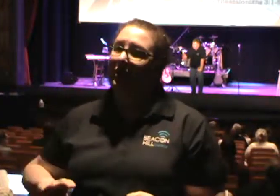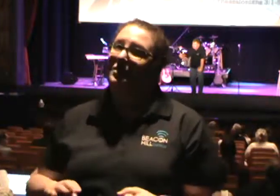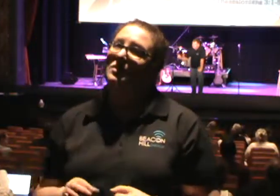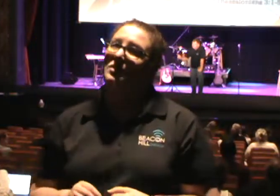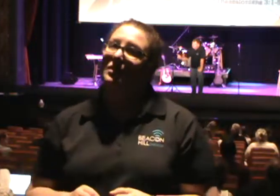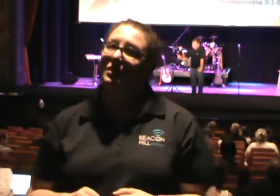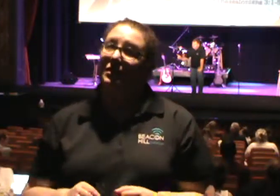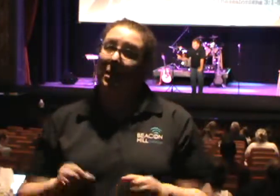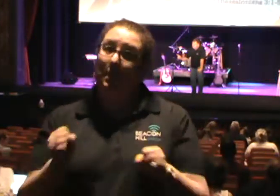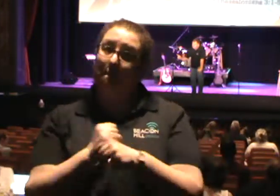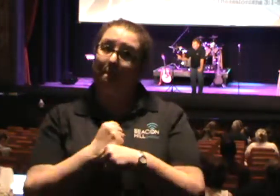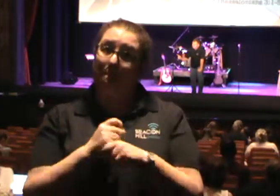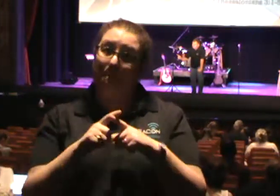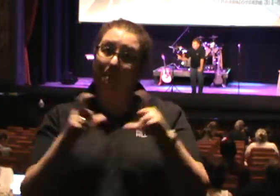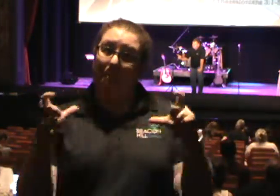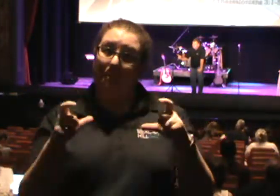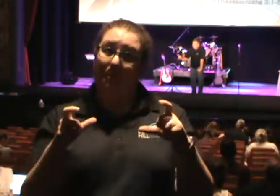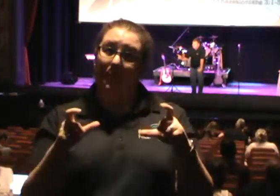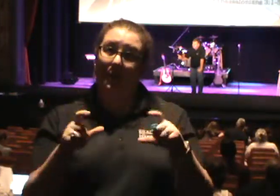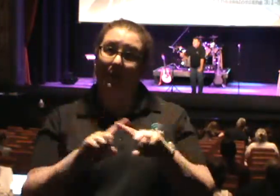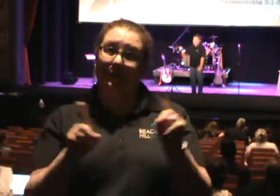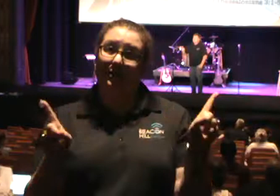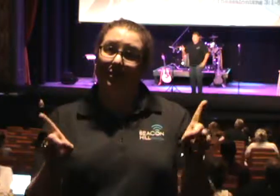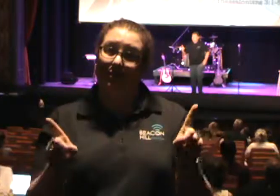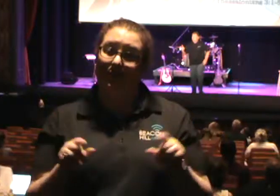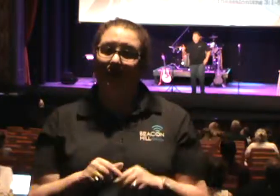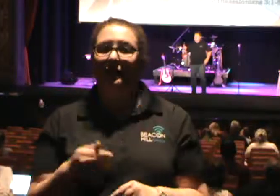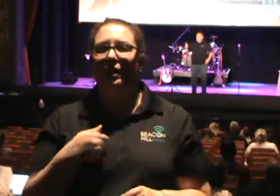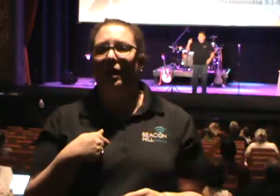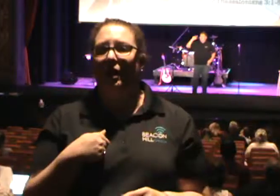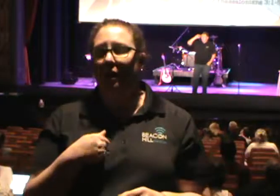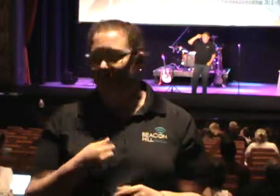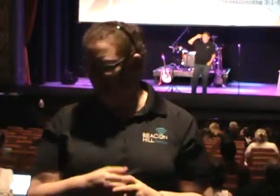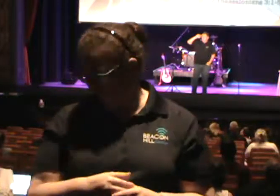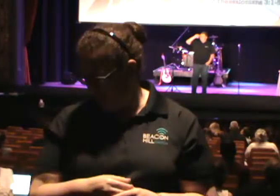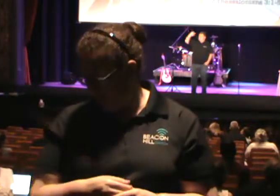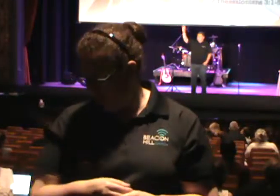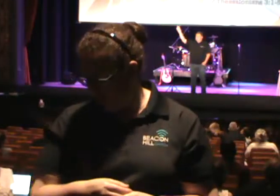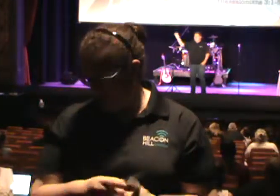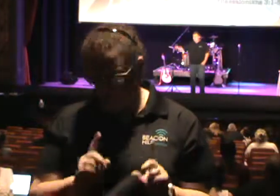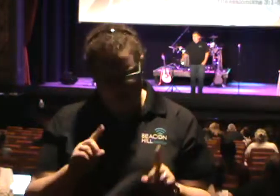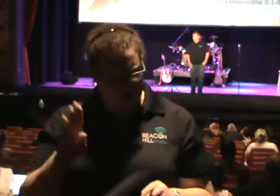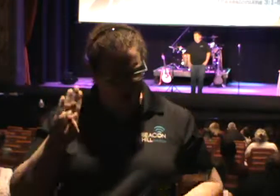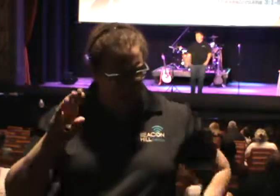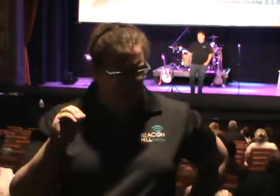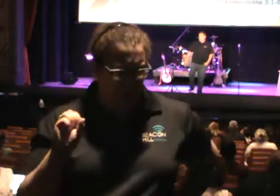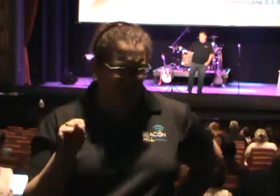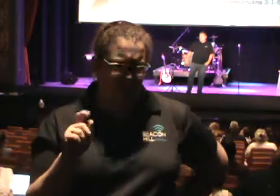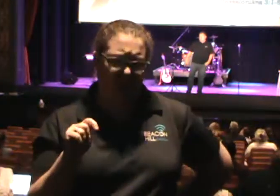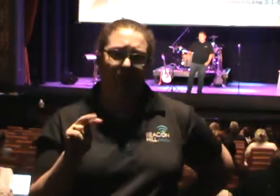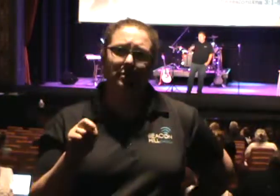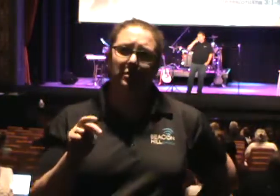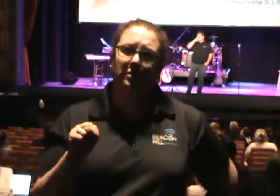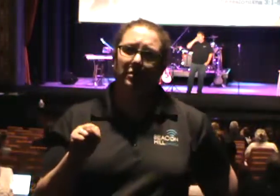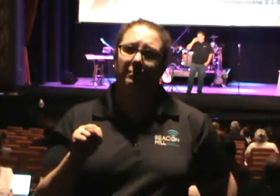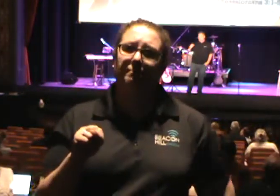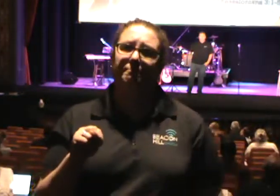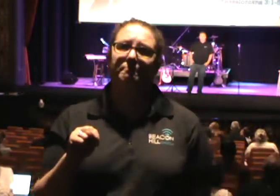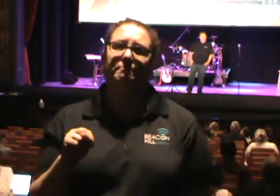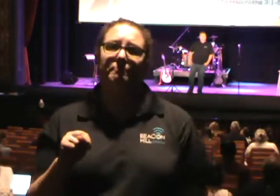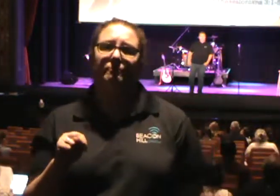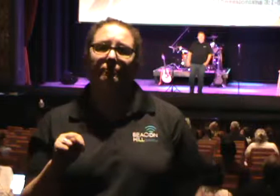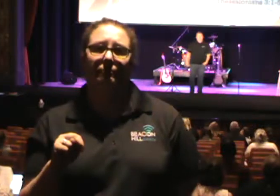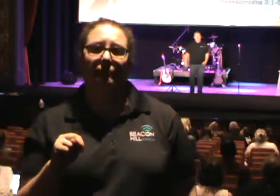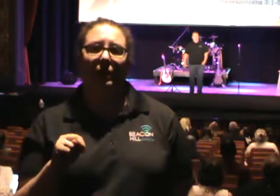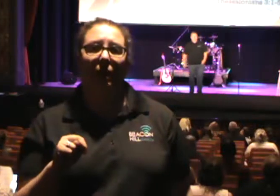There's a major difference. Do you think that is right? Yeah. See, I was in Boston. I've told this story before. We had so many new people. I was in Boston on a